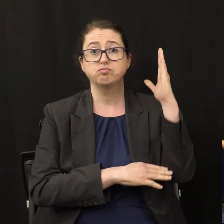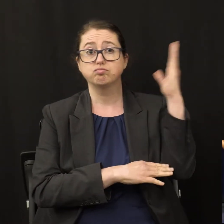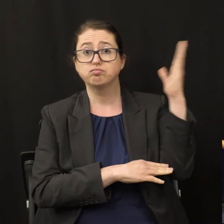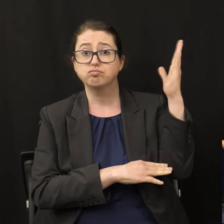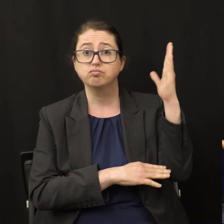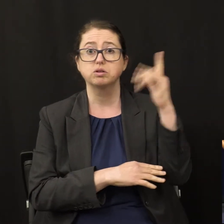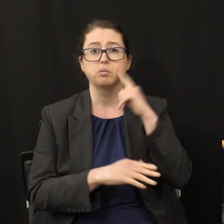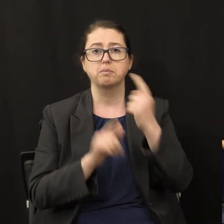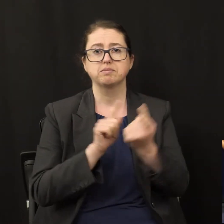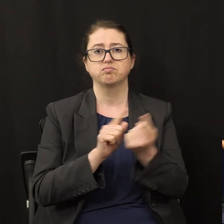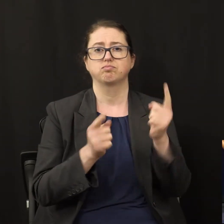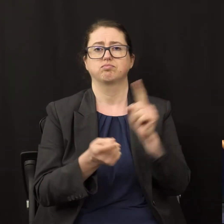So, let's get ready.